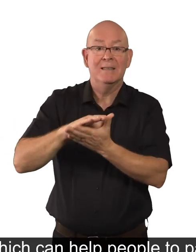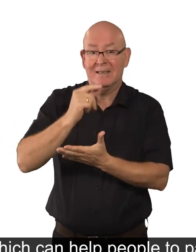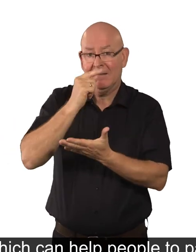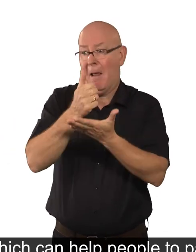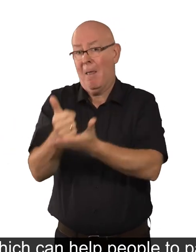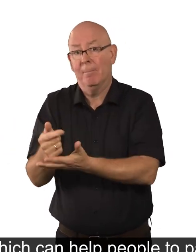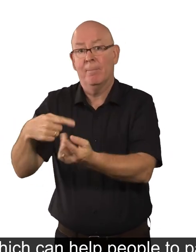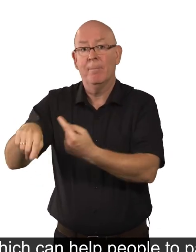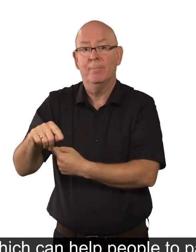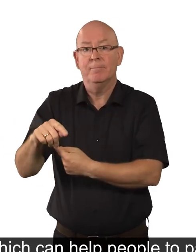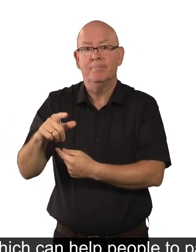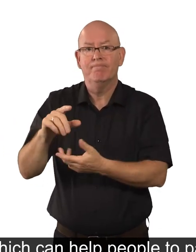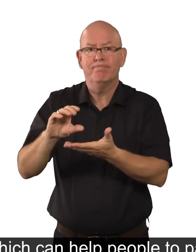essential things that they need.